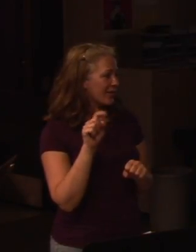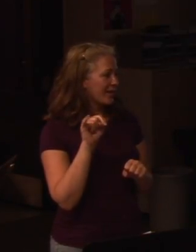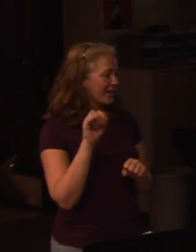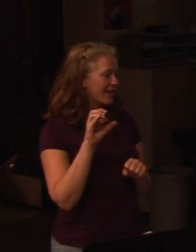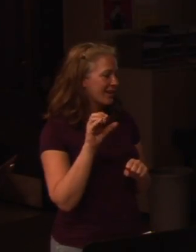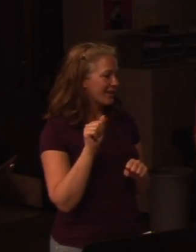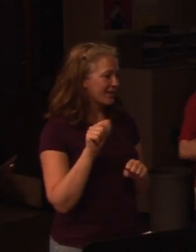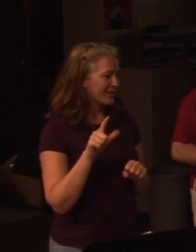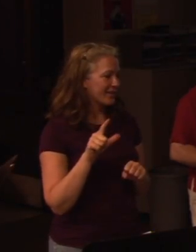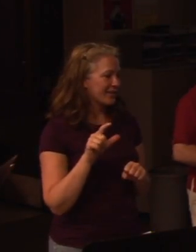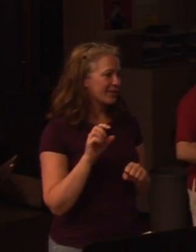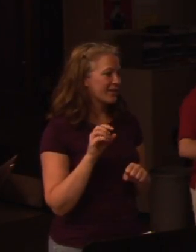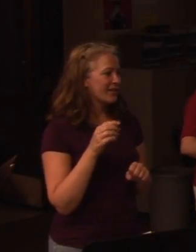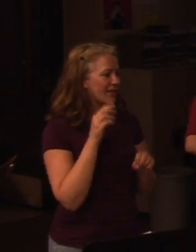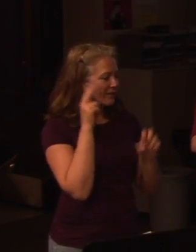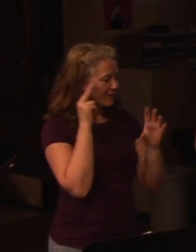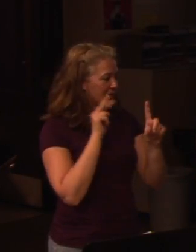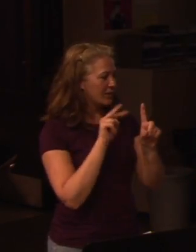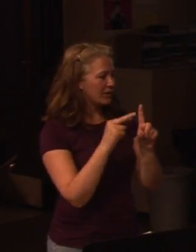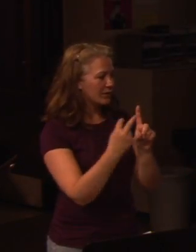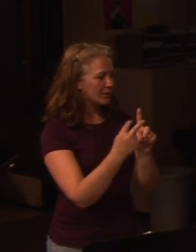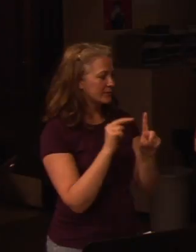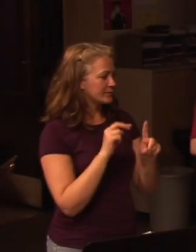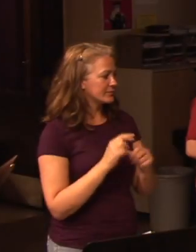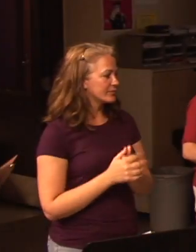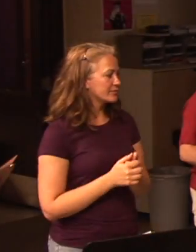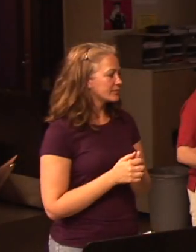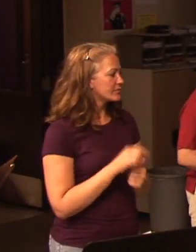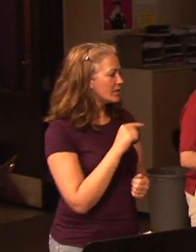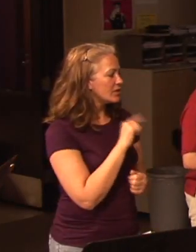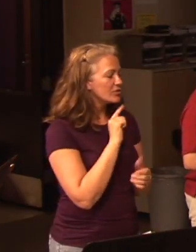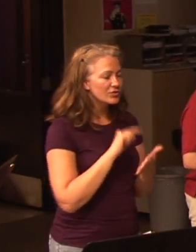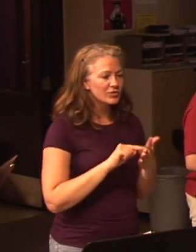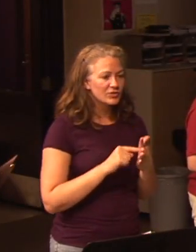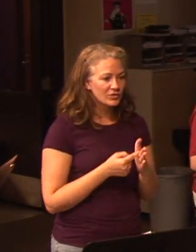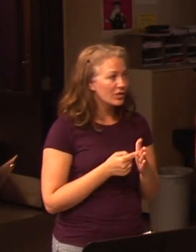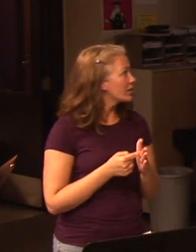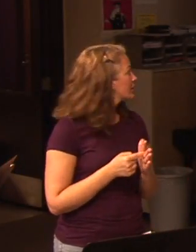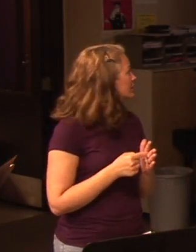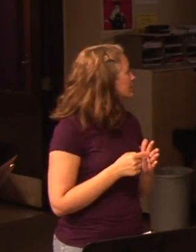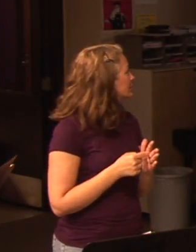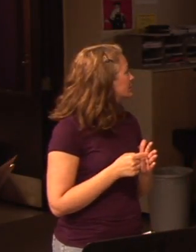Yeah. What we did here because the volume was down. She starts out saying about how the devil's...